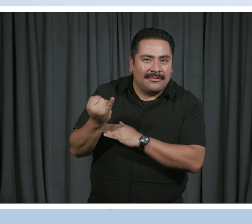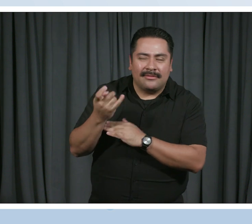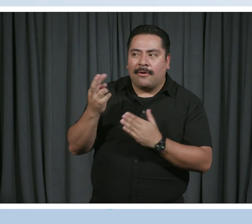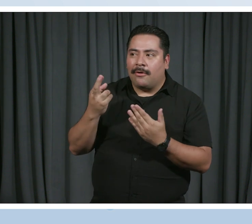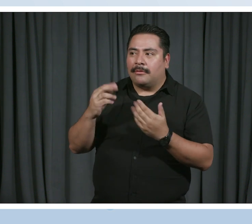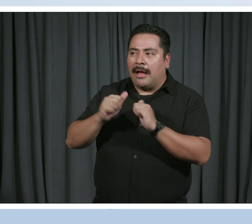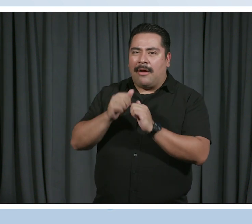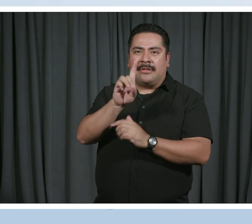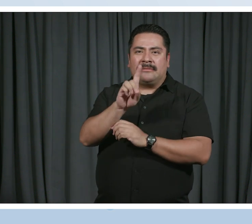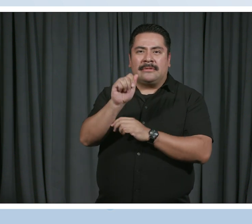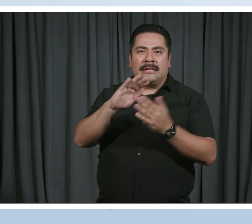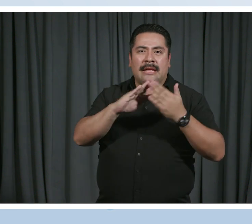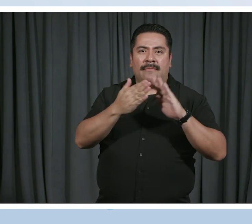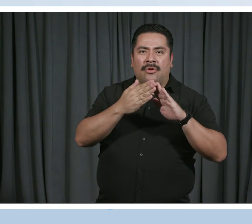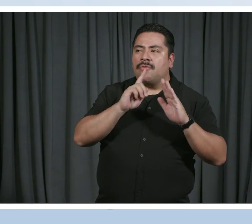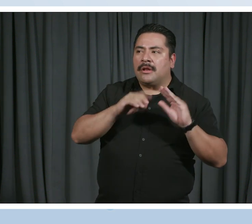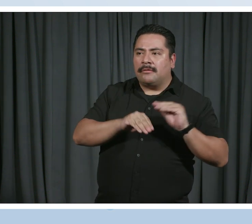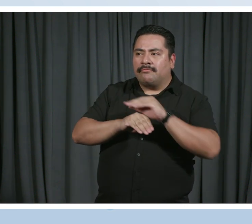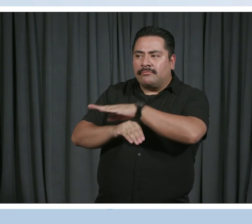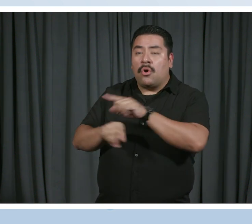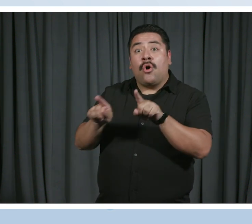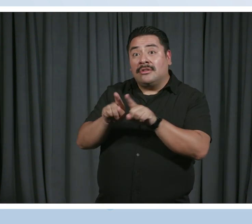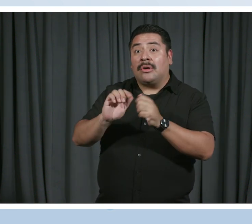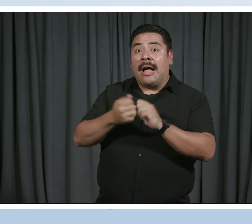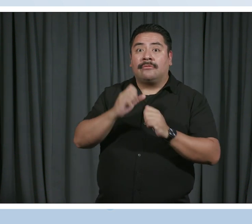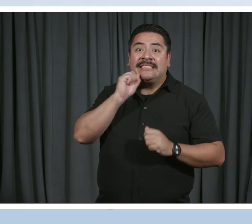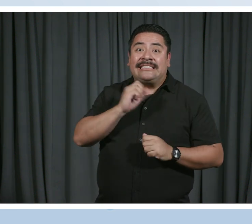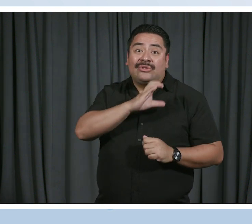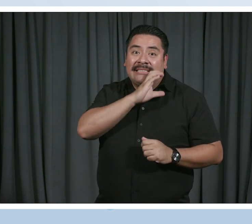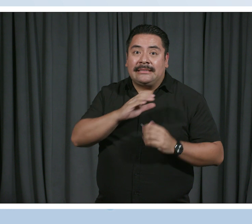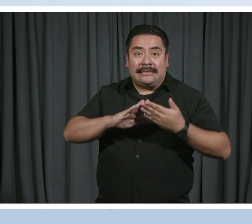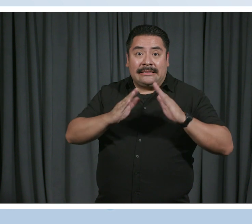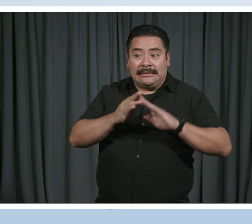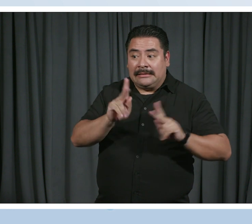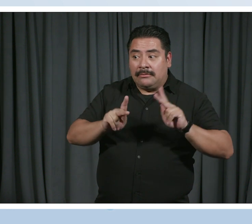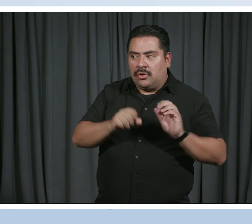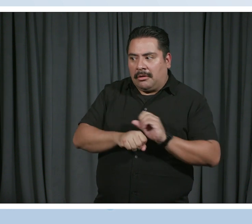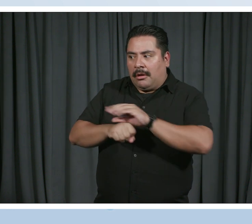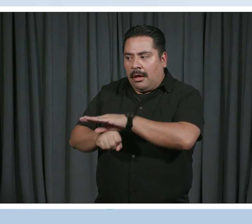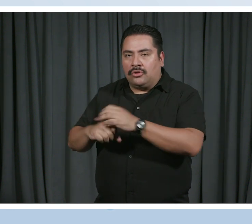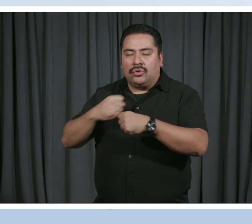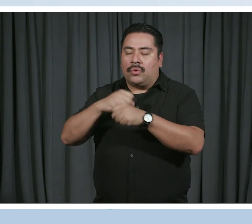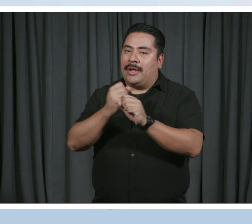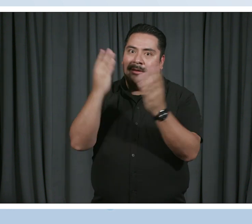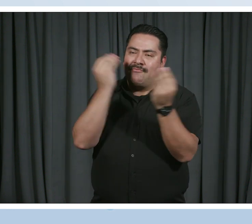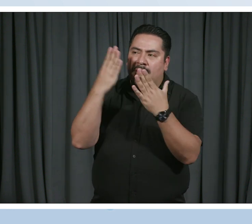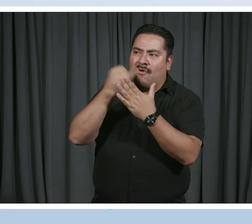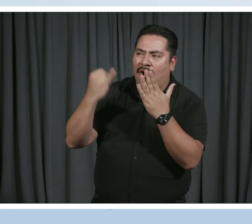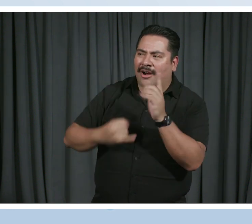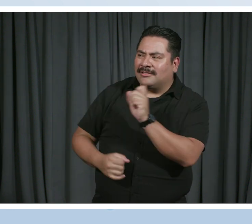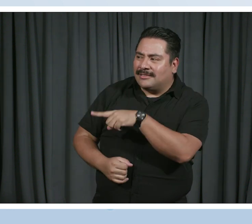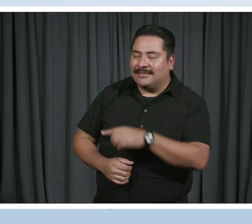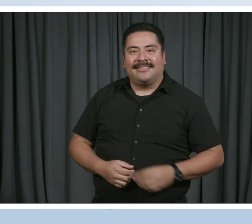ways the disability community played a role and senior citizens played a role in creating this beautiful piece of art? Yeah.